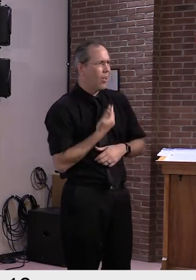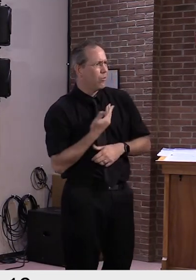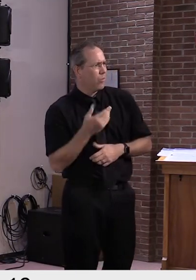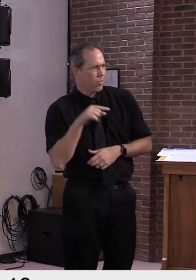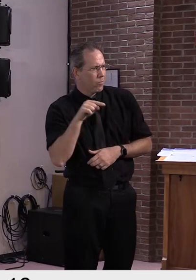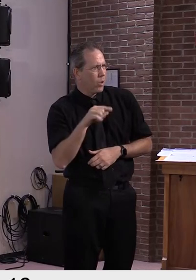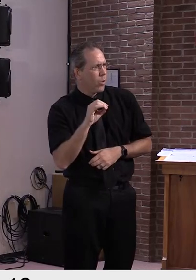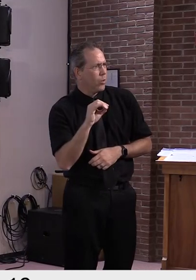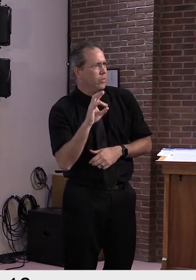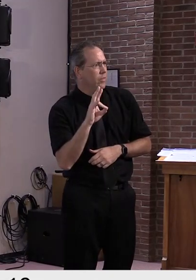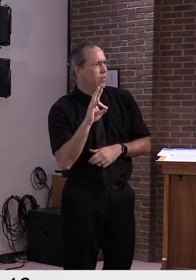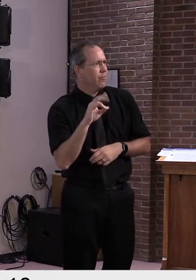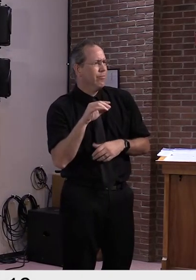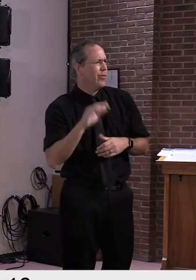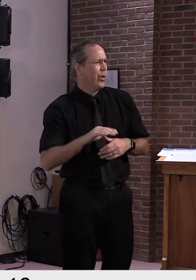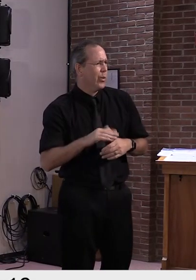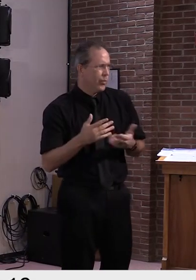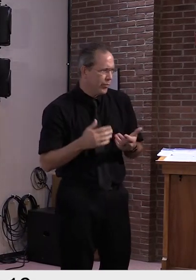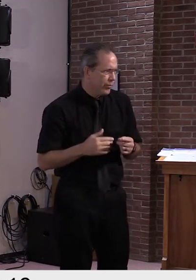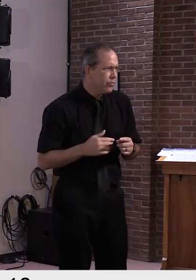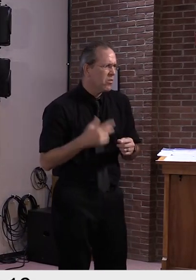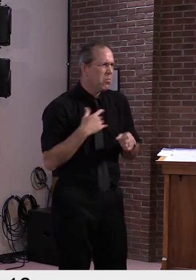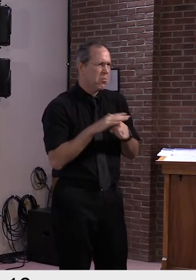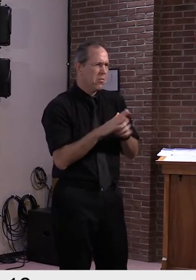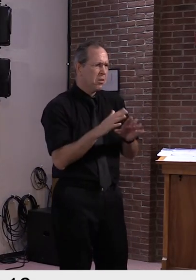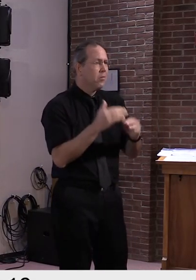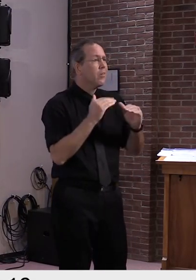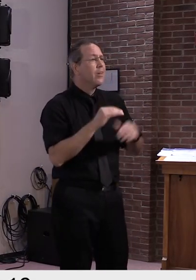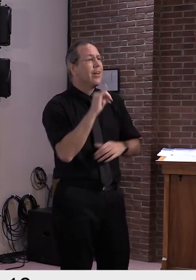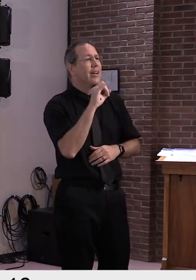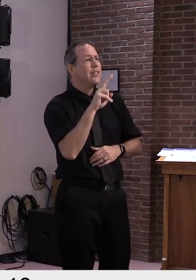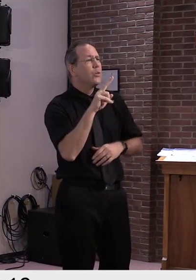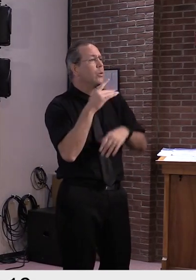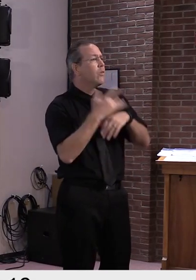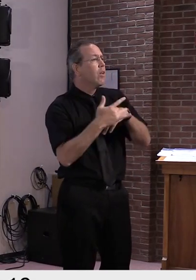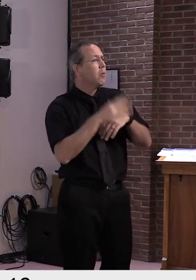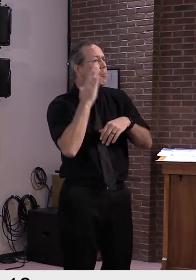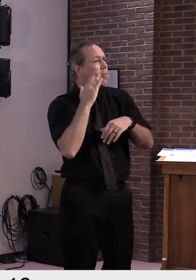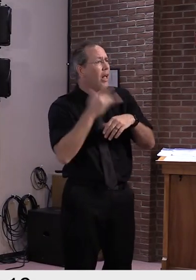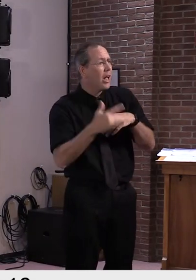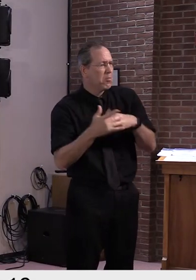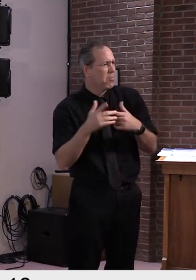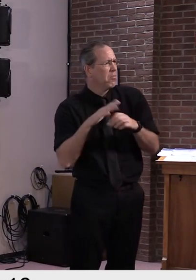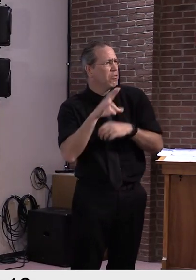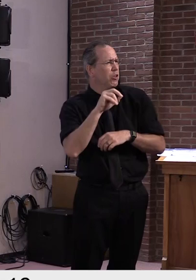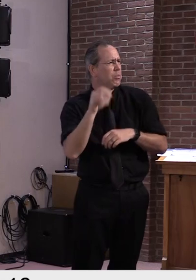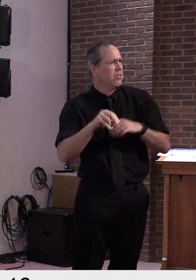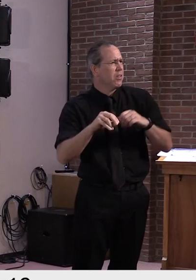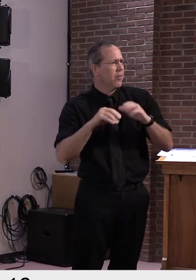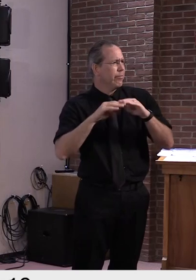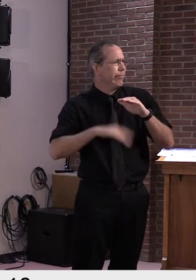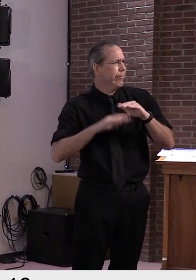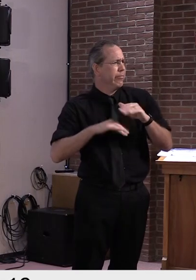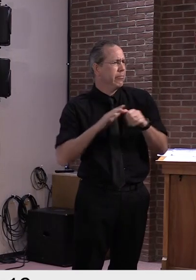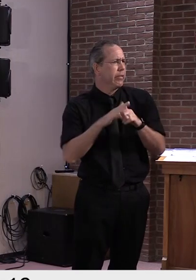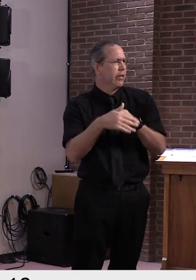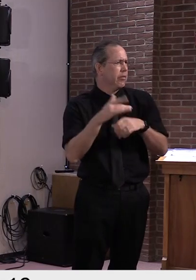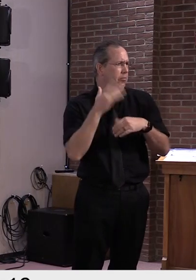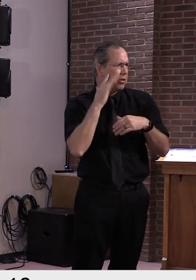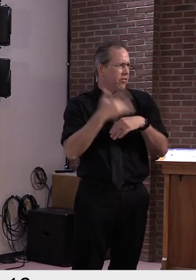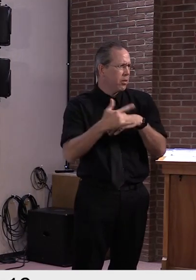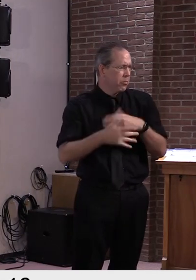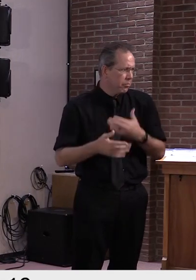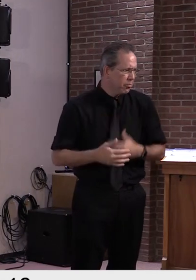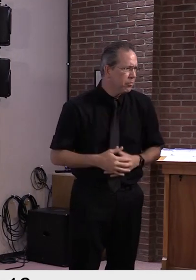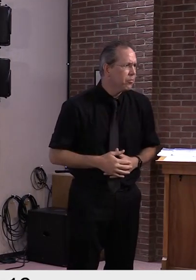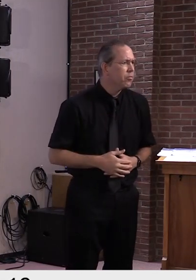continues to trend favorably below the 30% buffer and that there are currently two individuals in the hospital, one